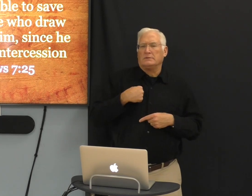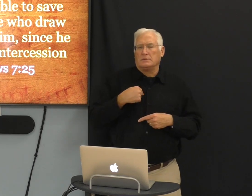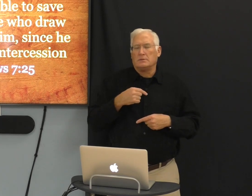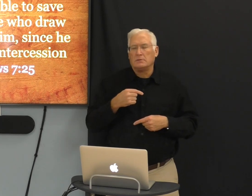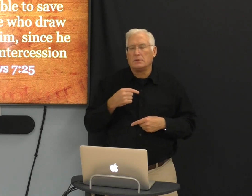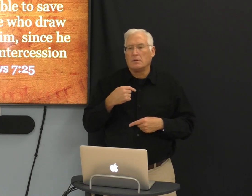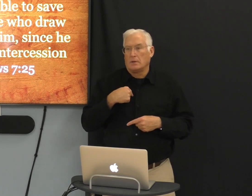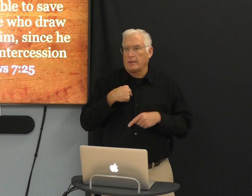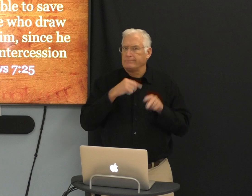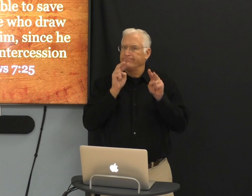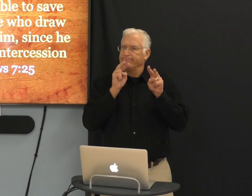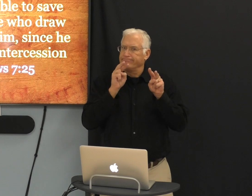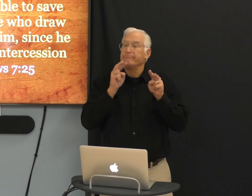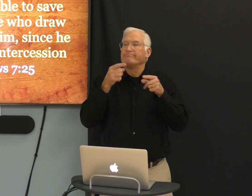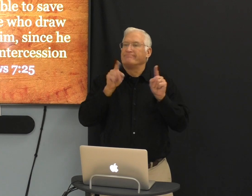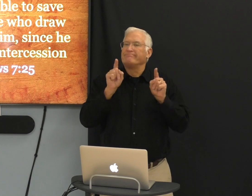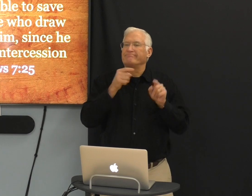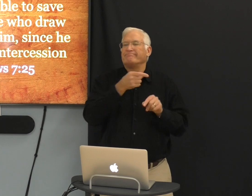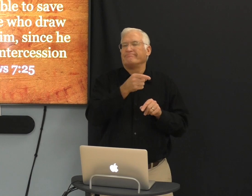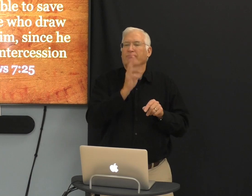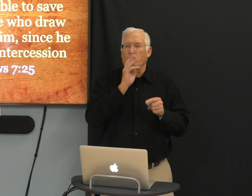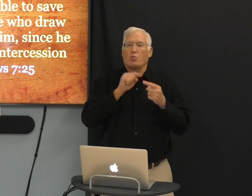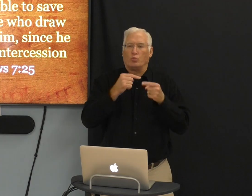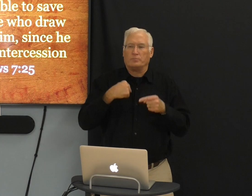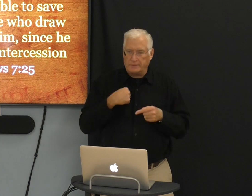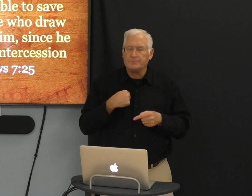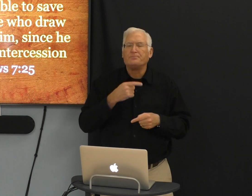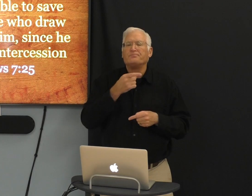we were talking, and I looked forward to talking to him.